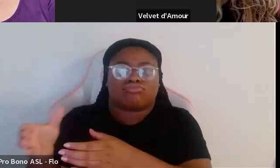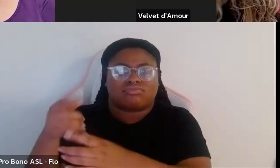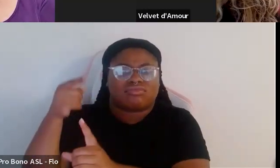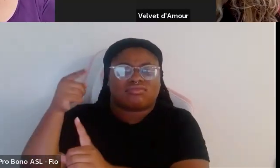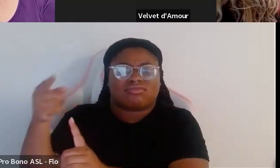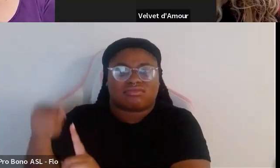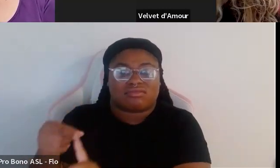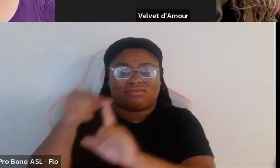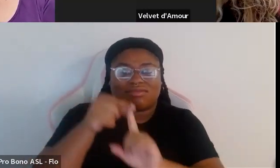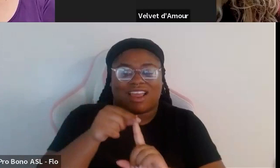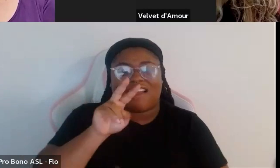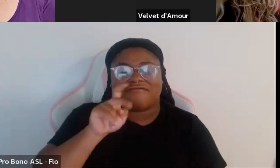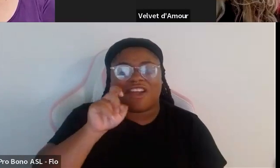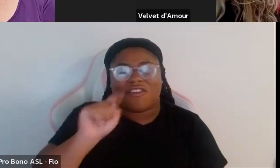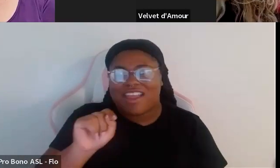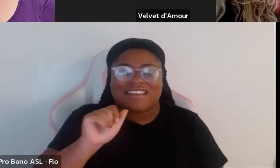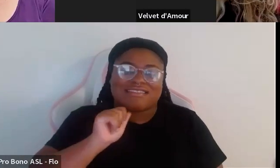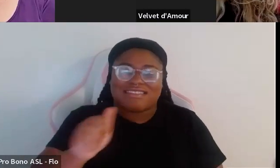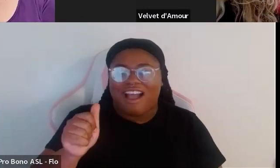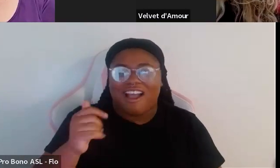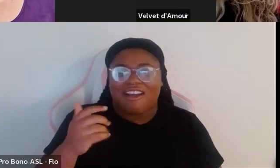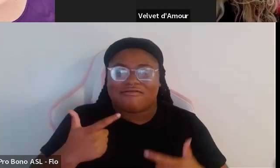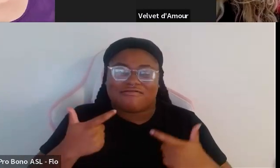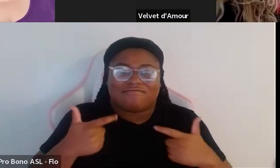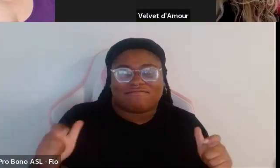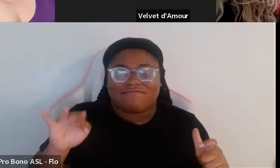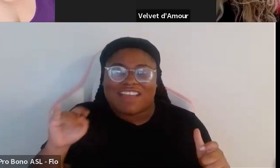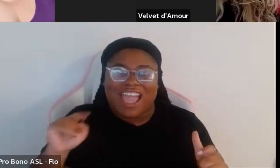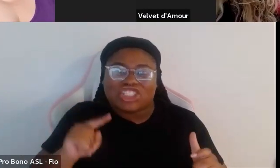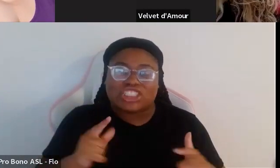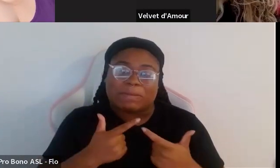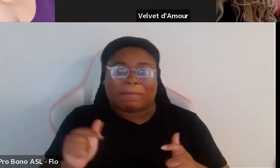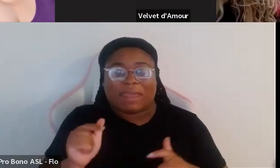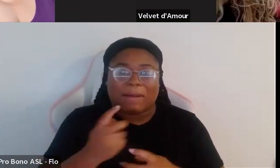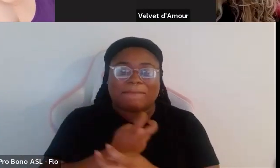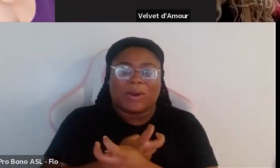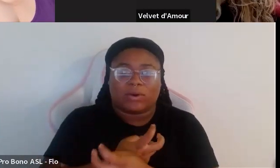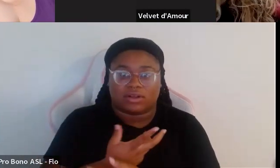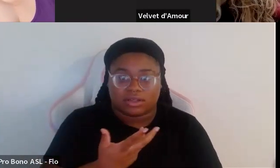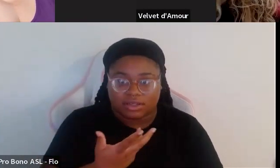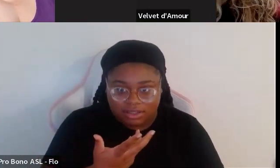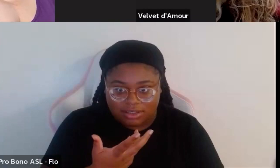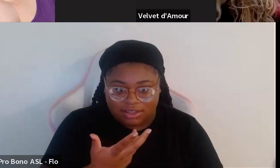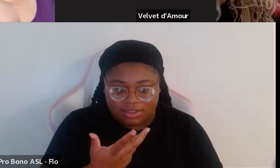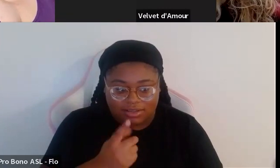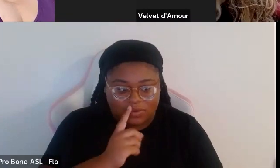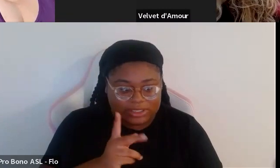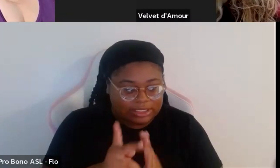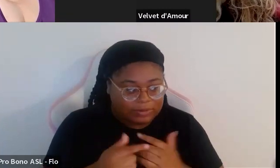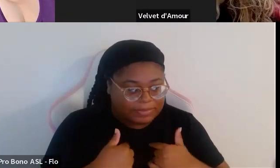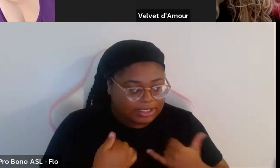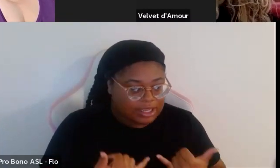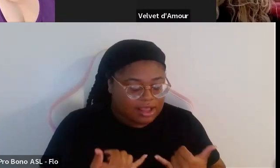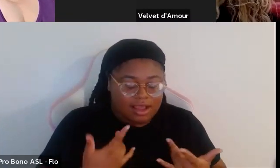is not fat she's big boned i was just like oh my god kill me now and you know i remember